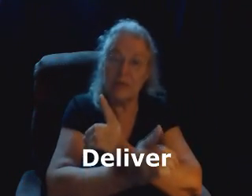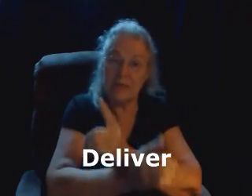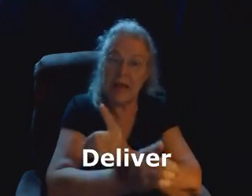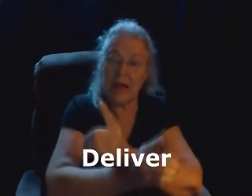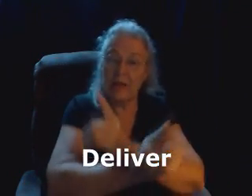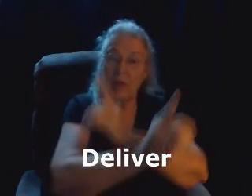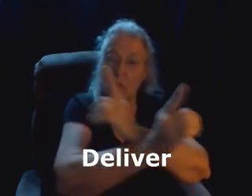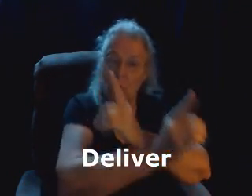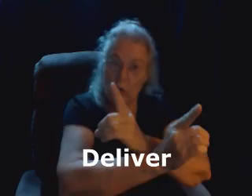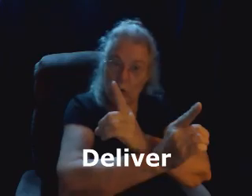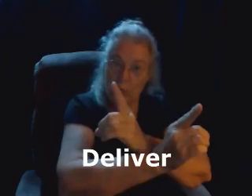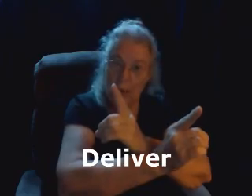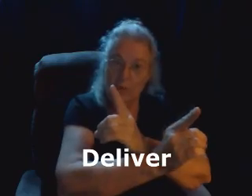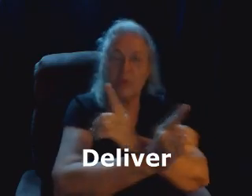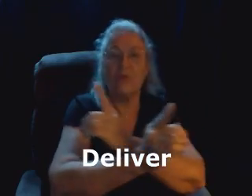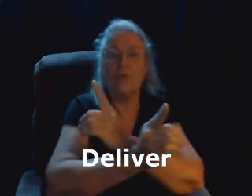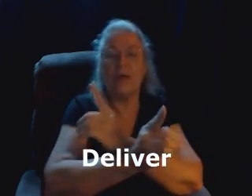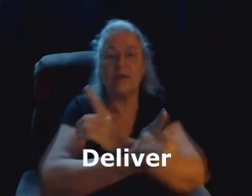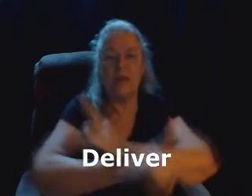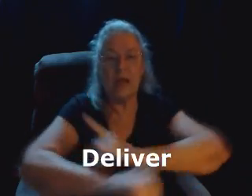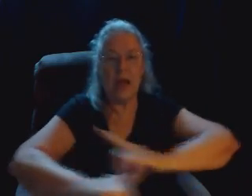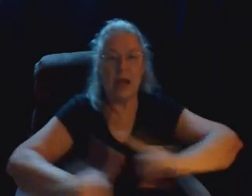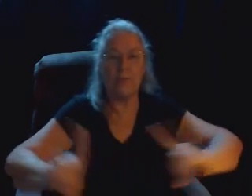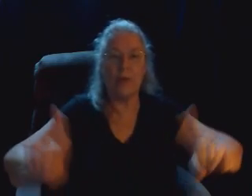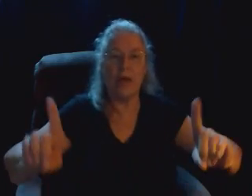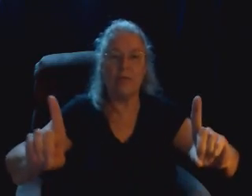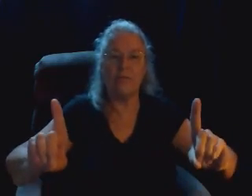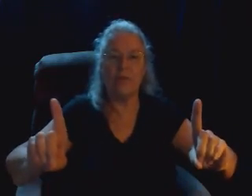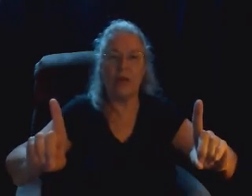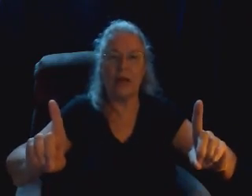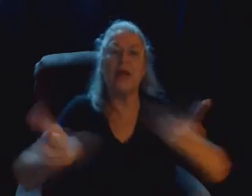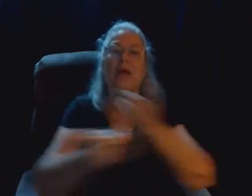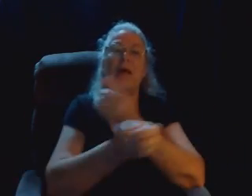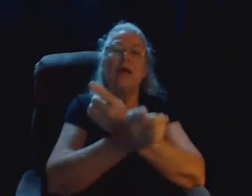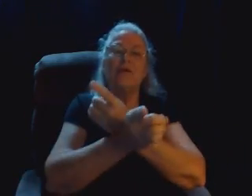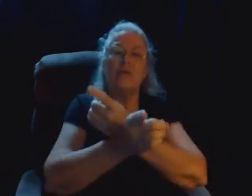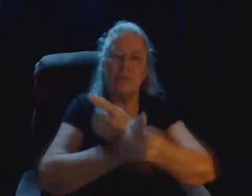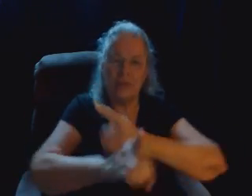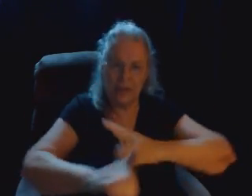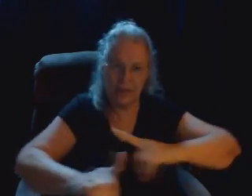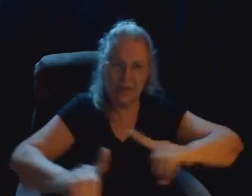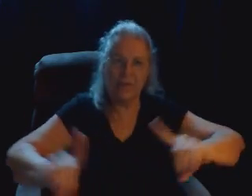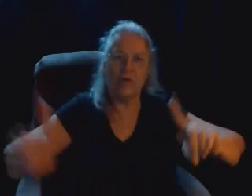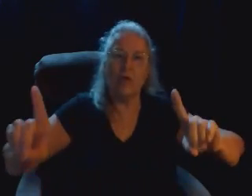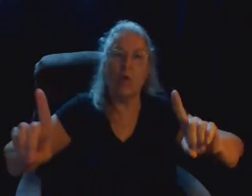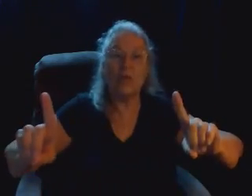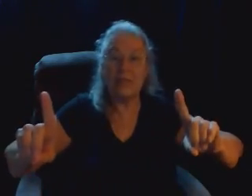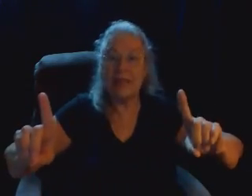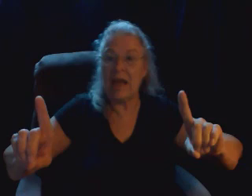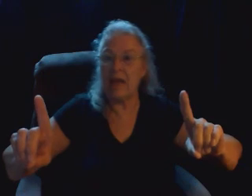save, where you're bound at the wrist, and bring them free. To deliver or save.